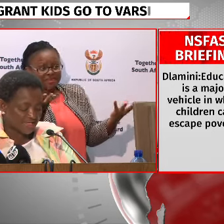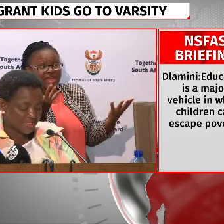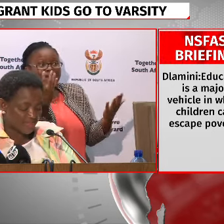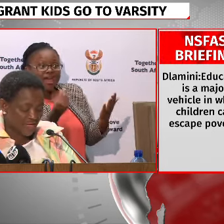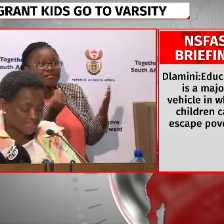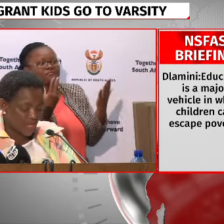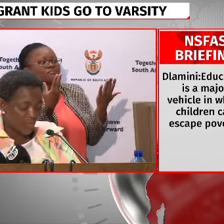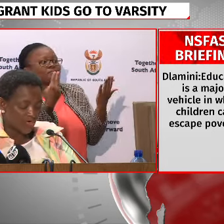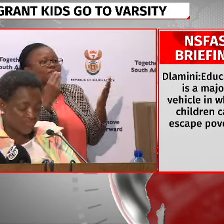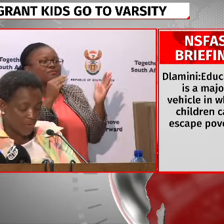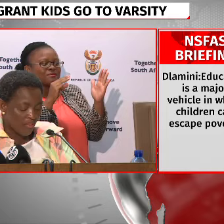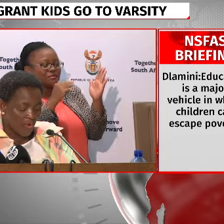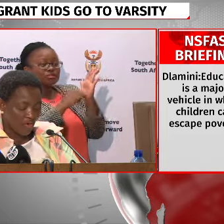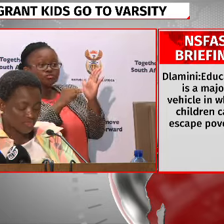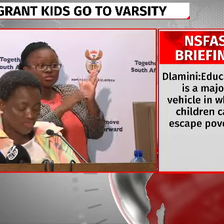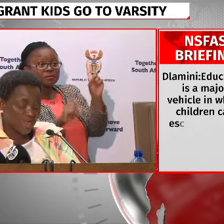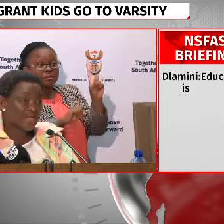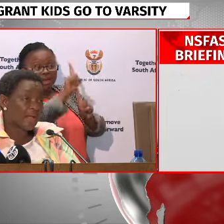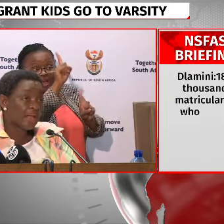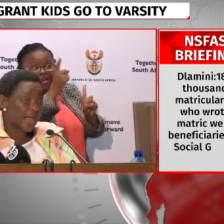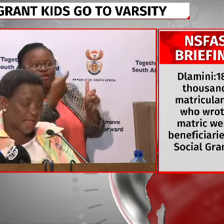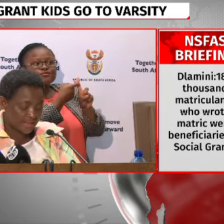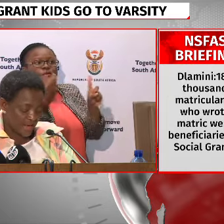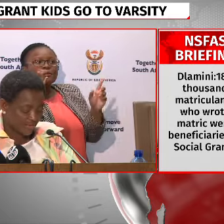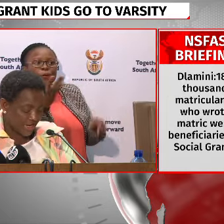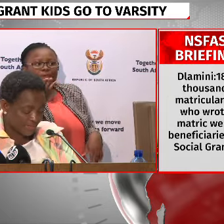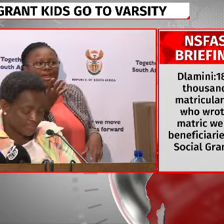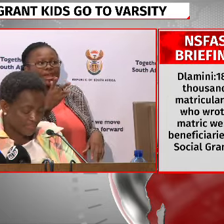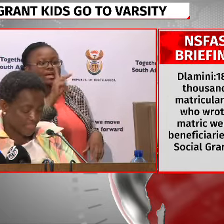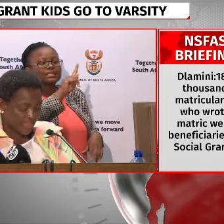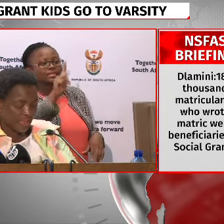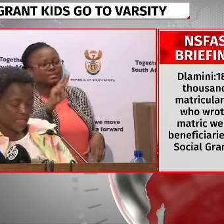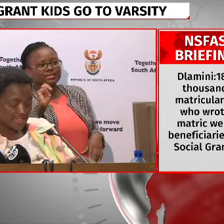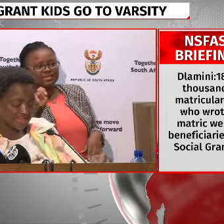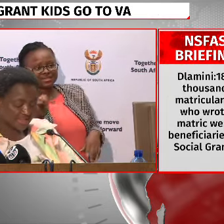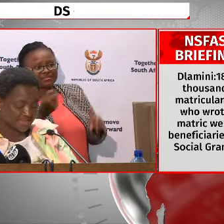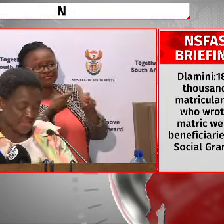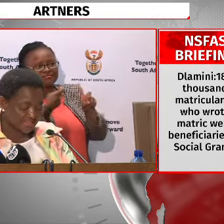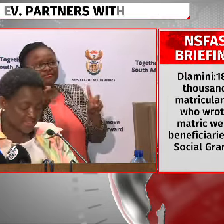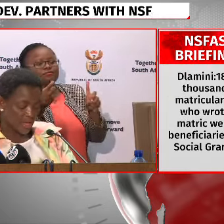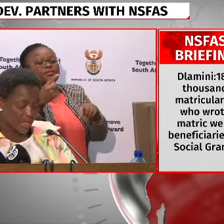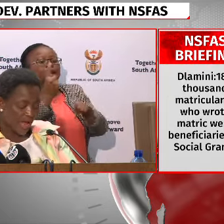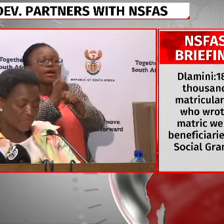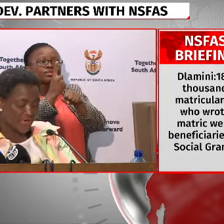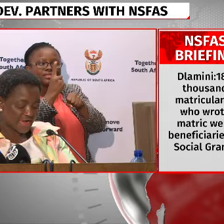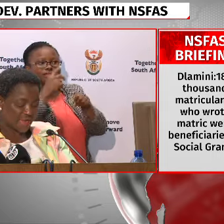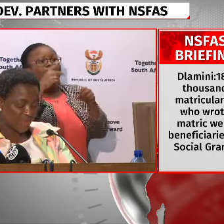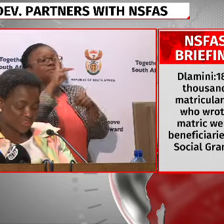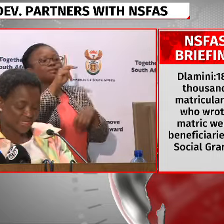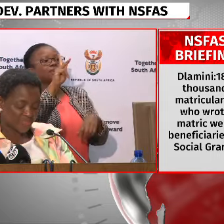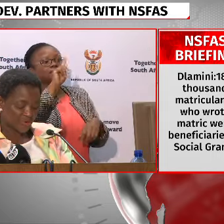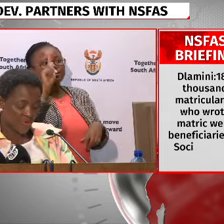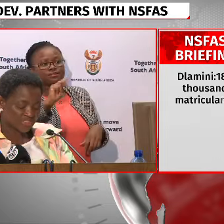a bachelor's pass were from KwaZulu-Natal and Hauden. These results are very